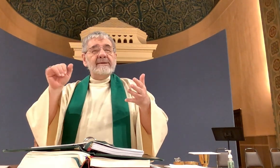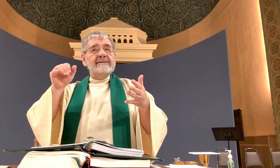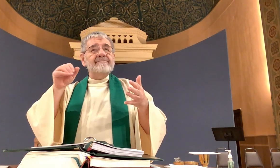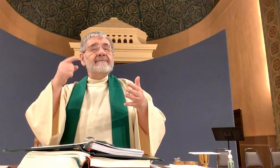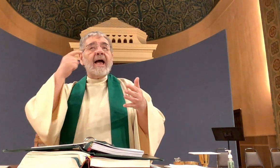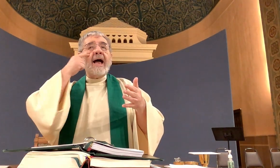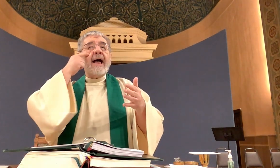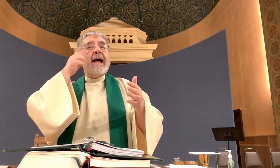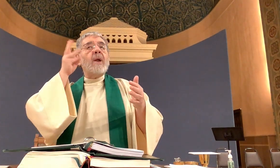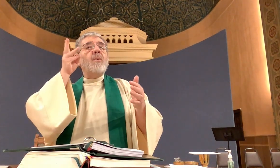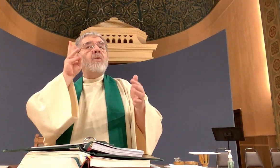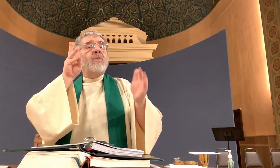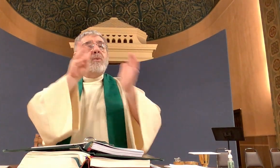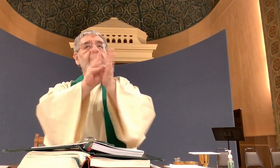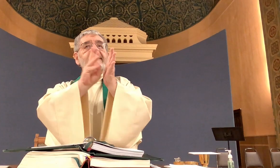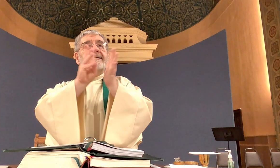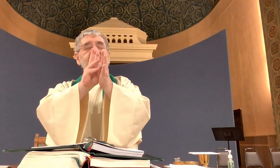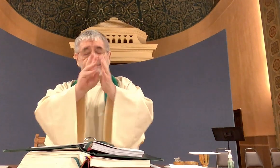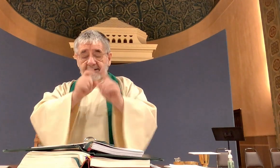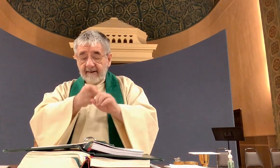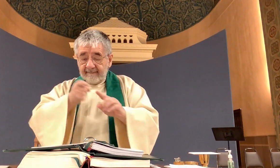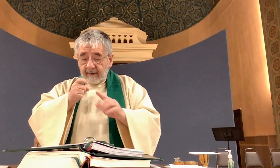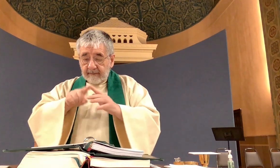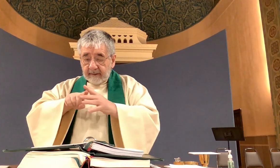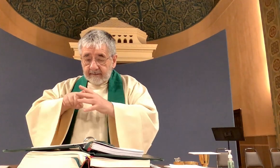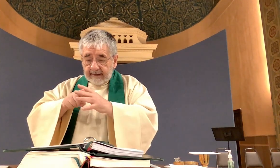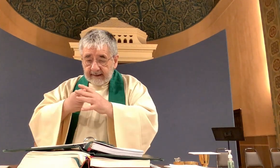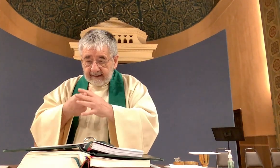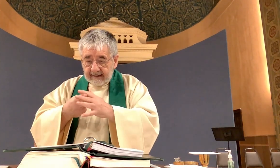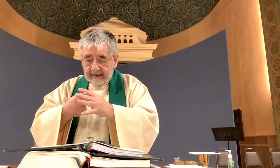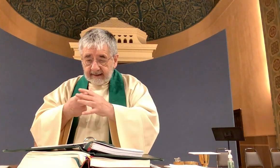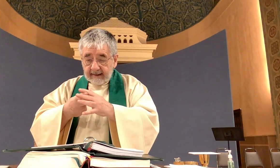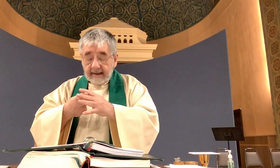just as those who were eyewitnesses from the beginning